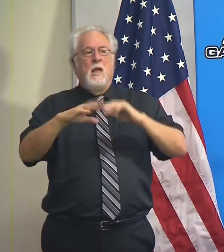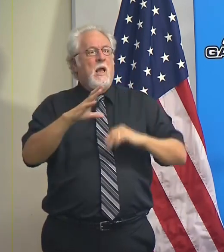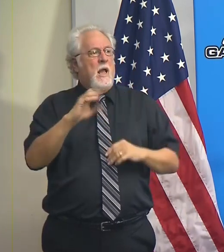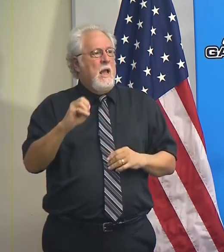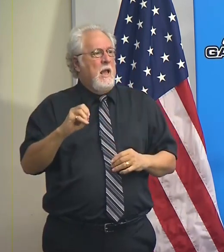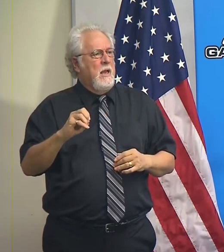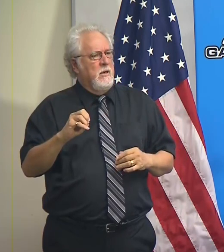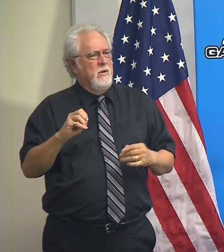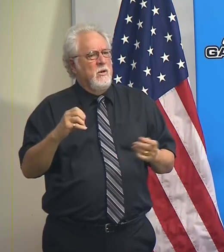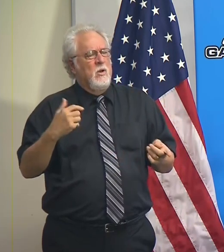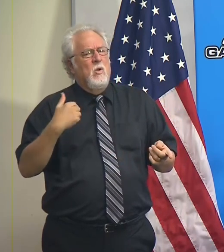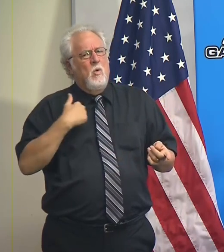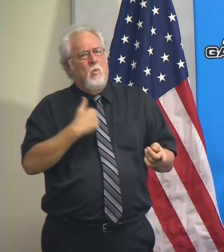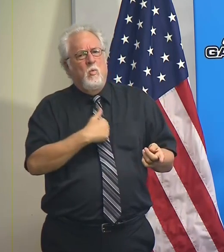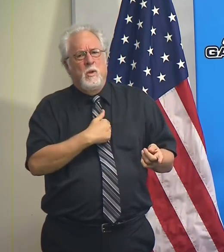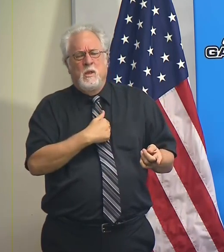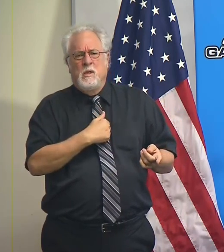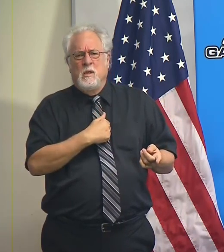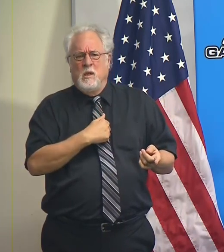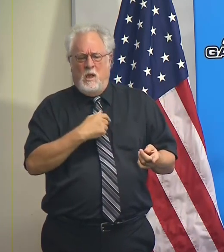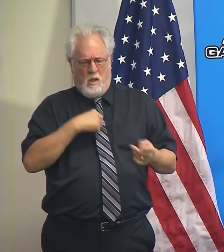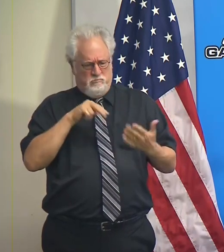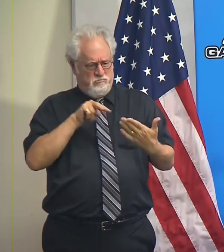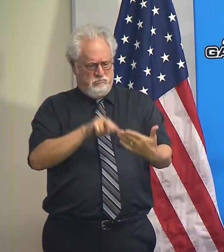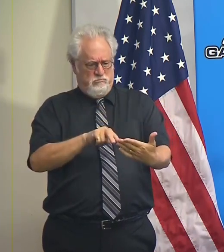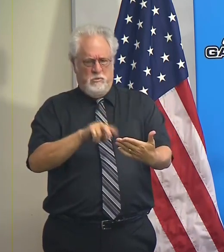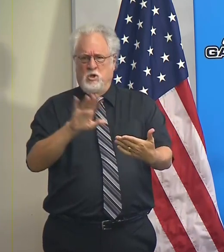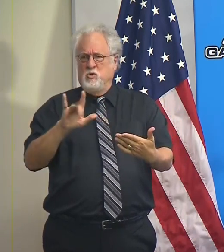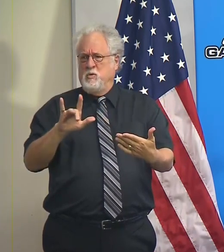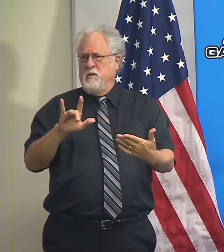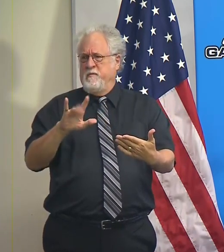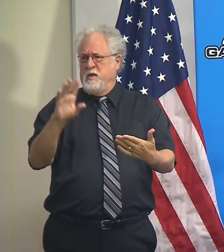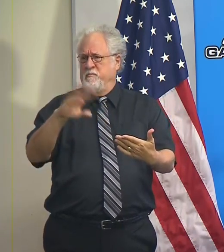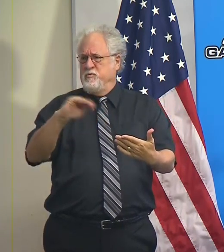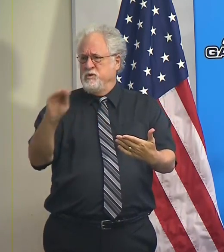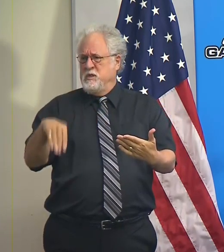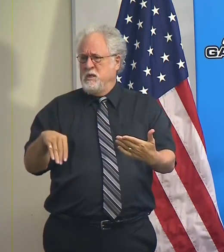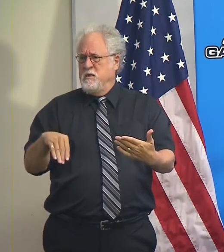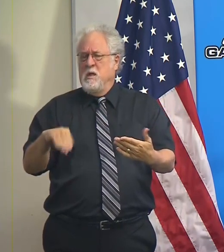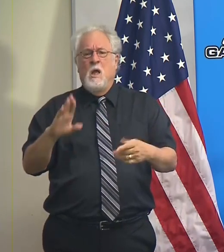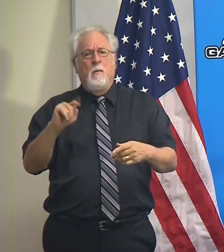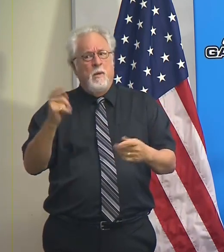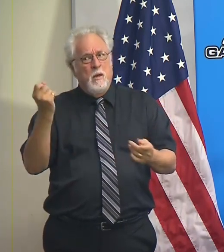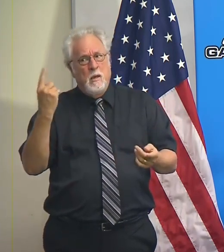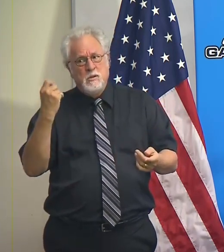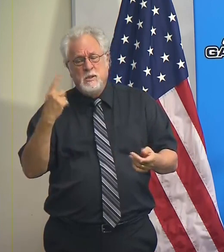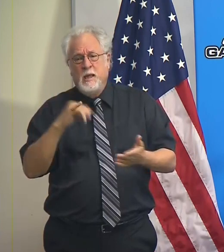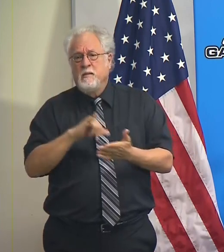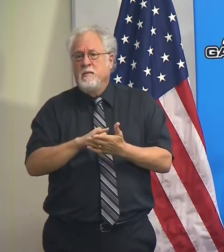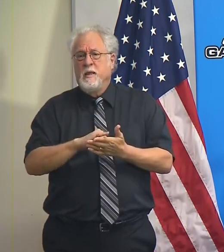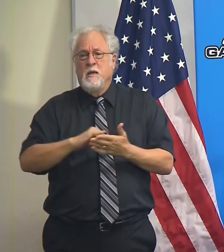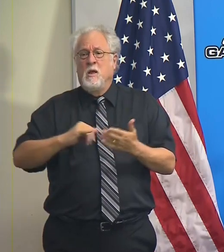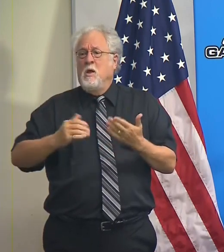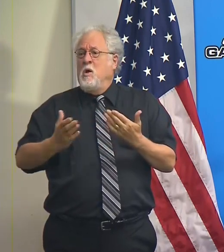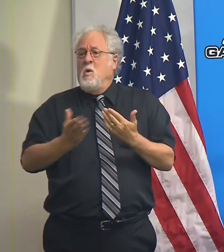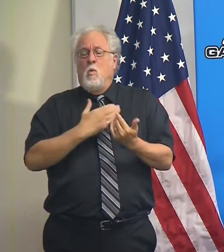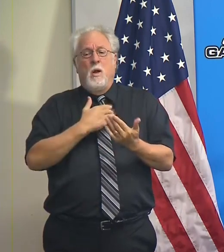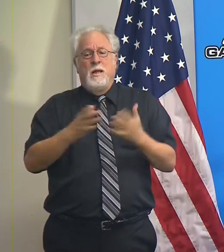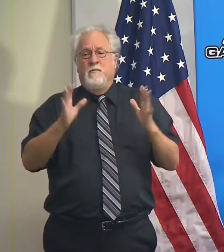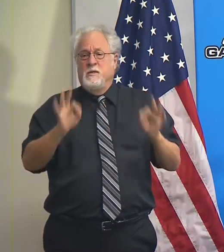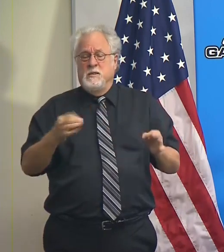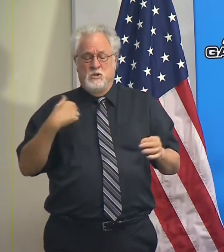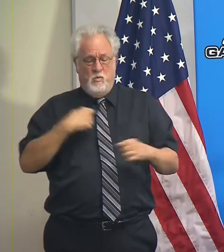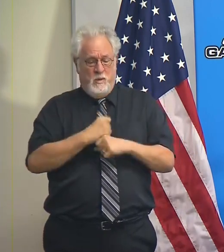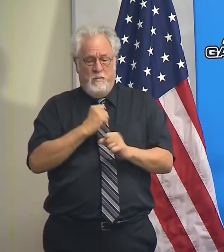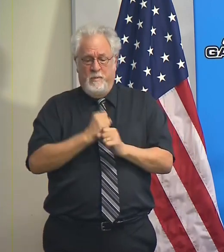so, you know, we we I'm looking at 25 percent, but understanding that whatever decision we make